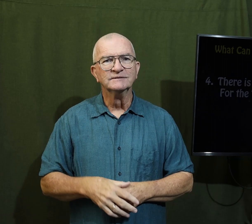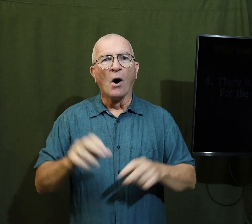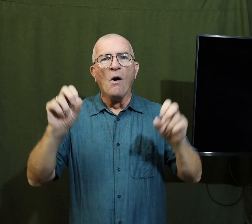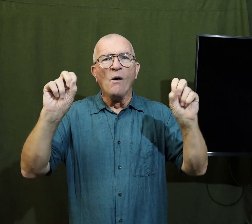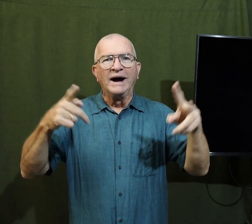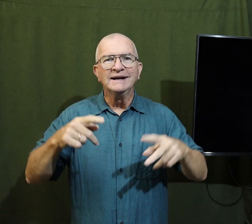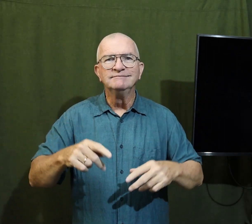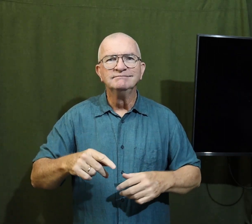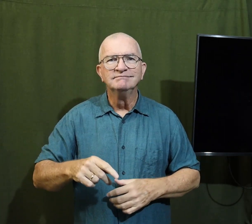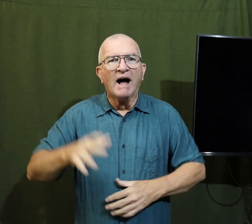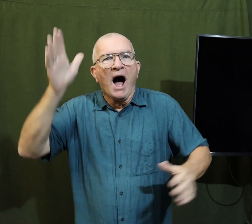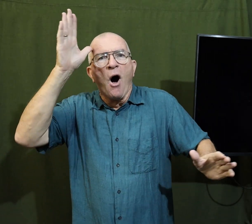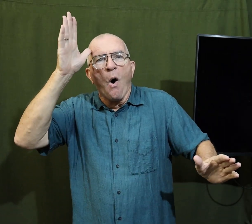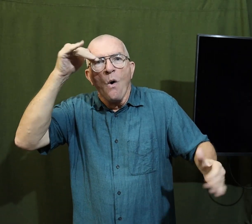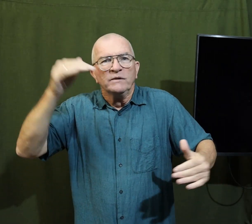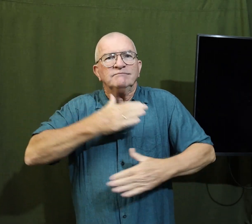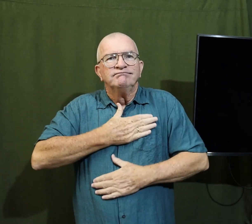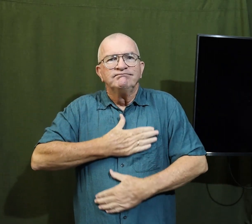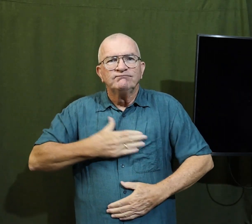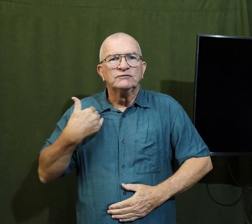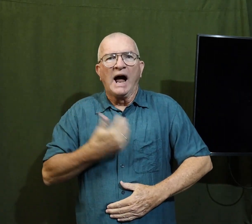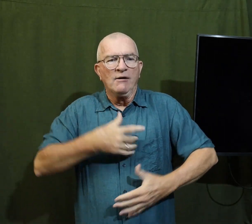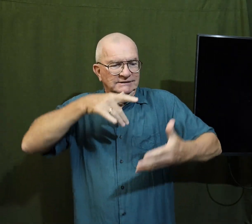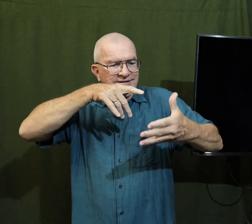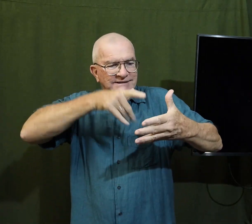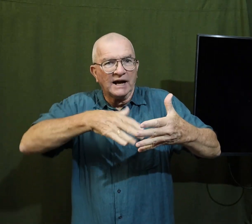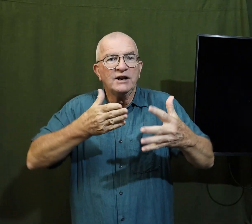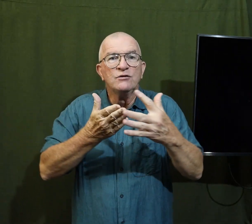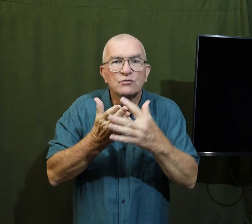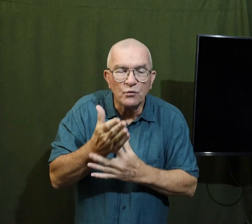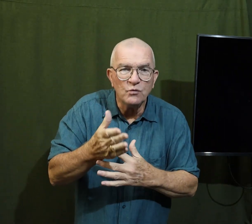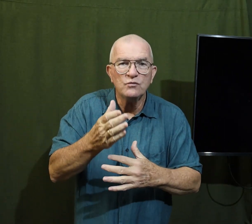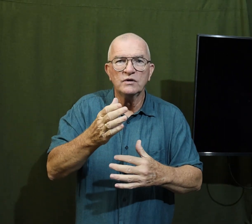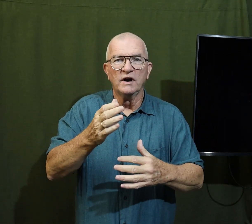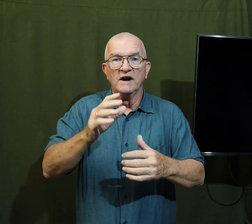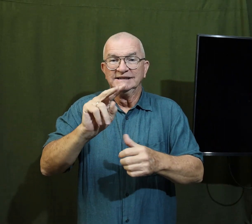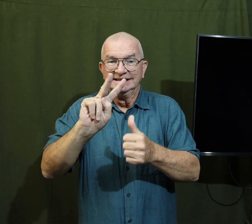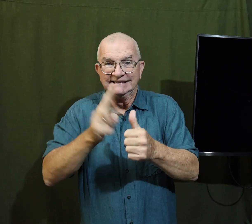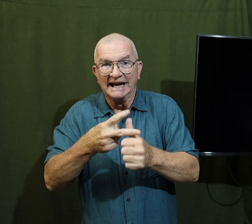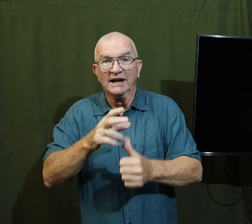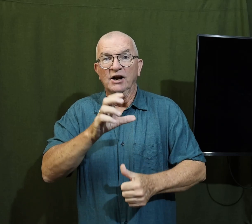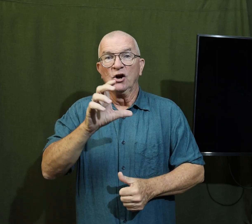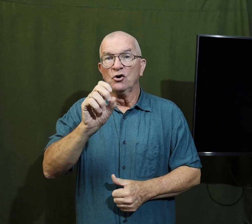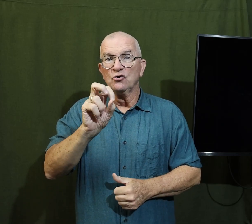okay I hope that you've enjoyed our study through 2nd Corinthians